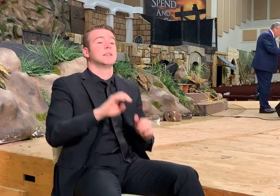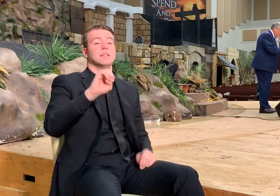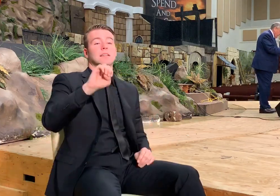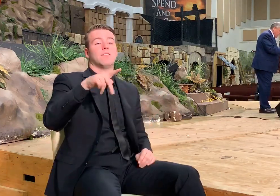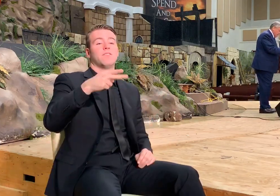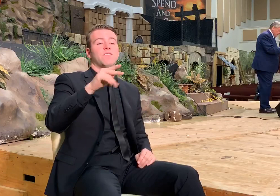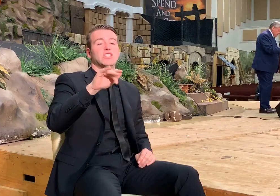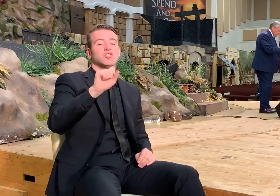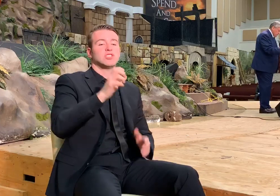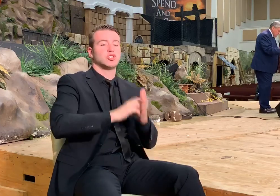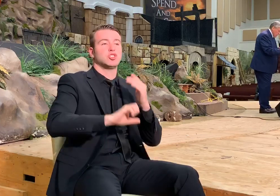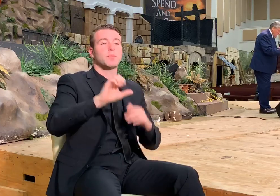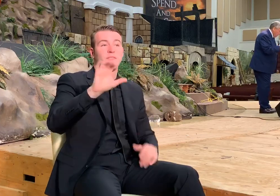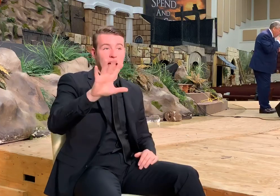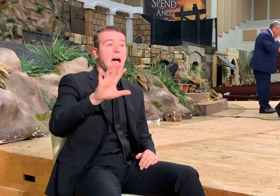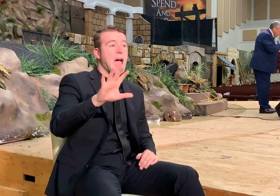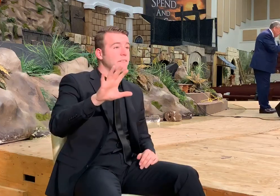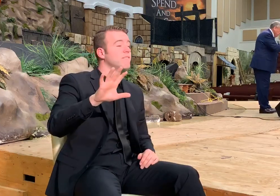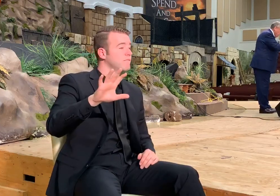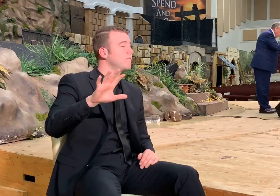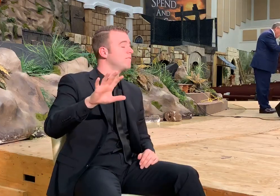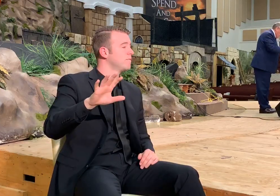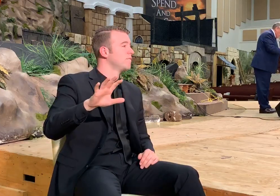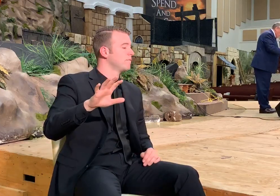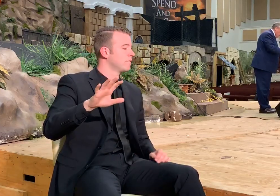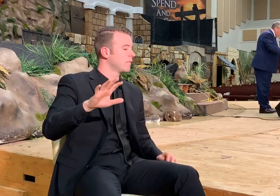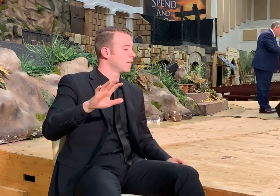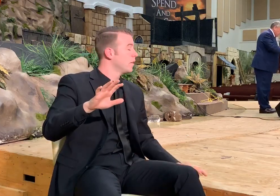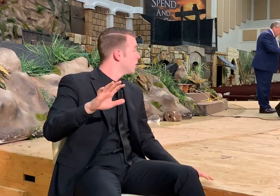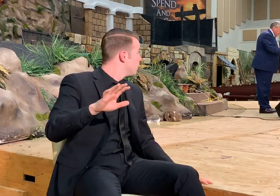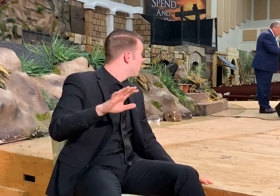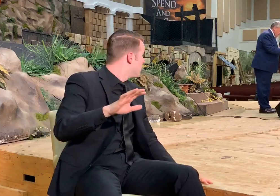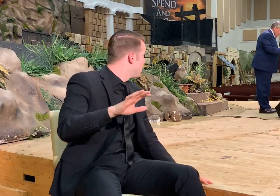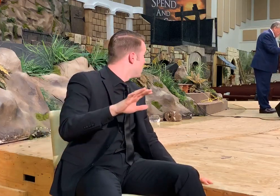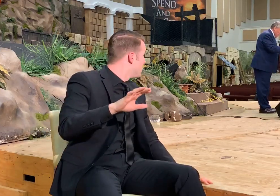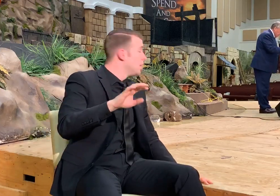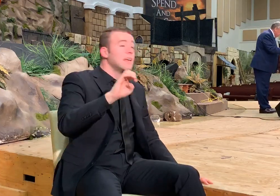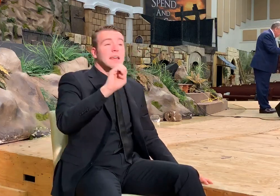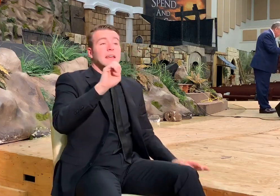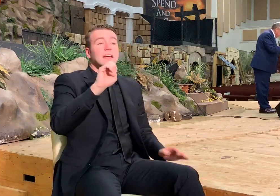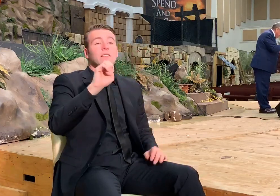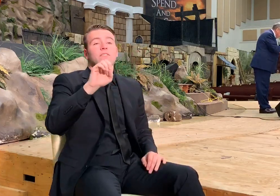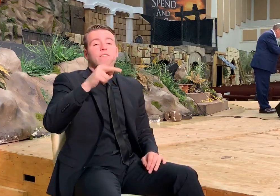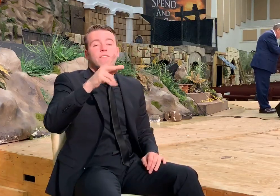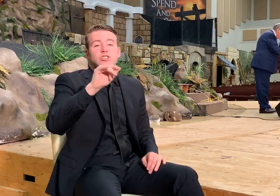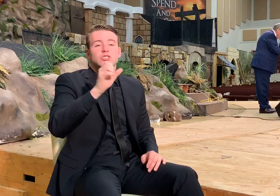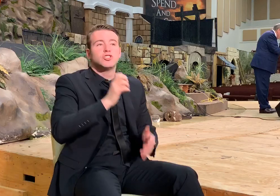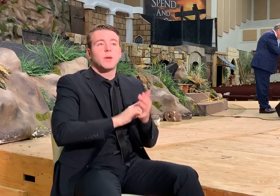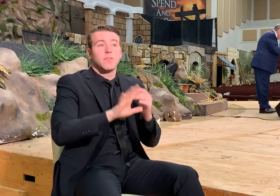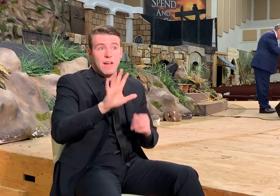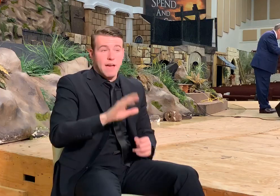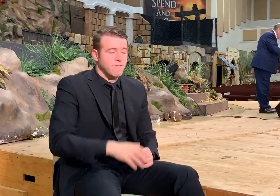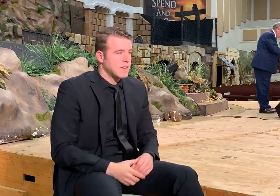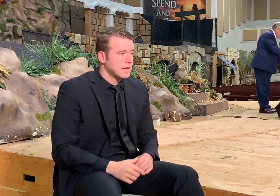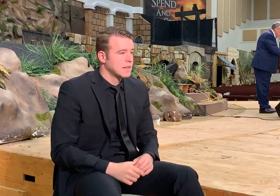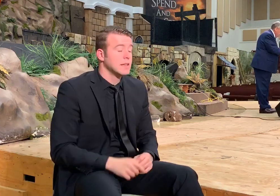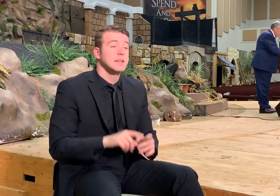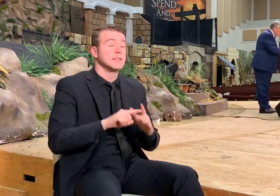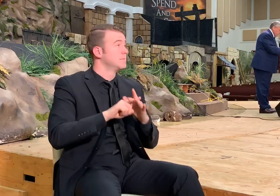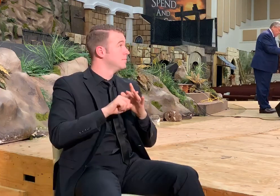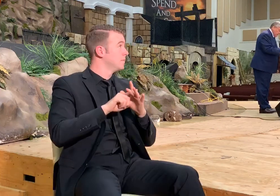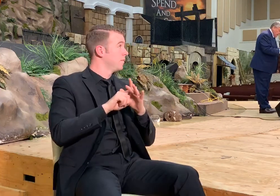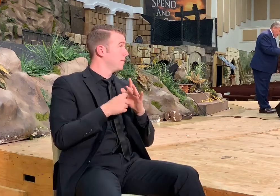Ephesians chapter 5, in Ephesians chapter 5, beginning